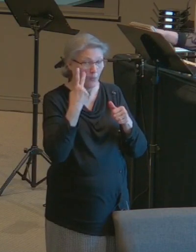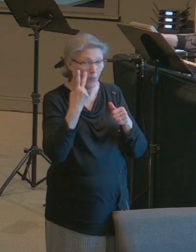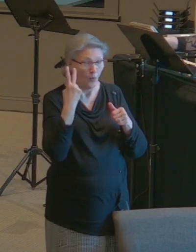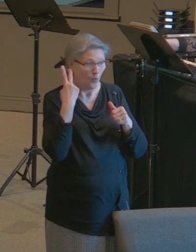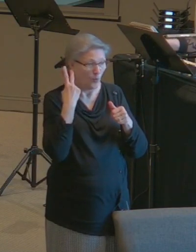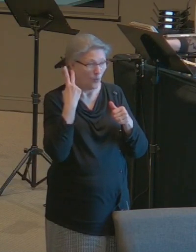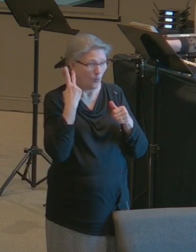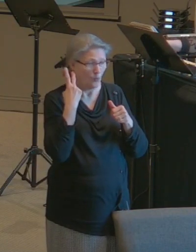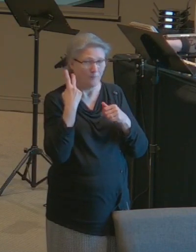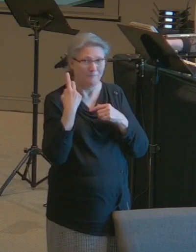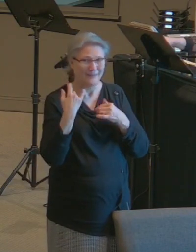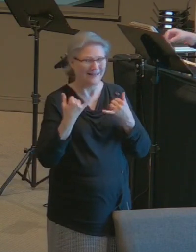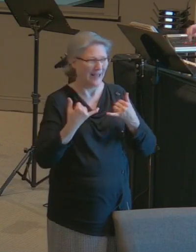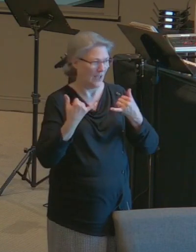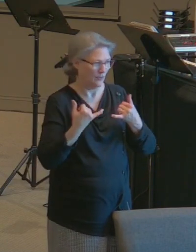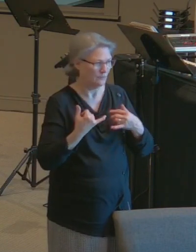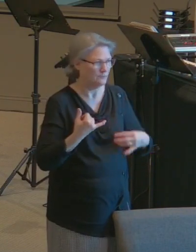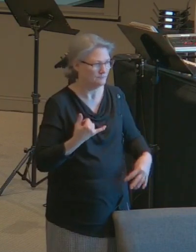far